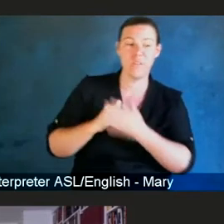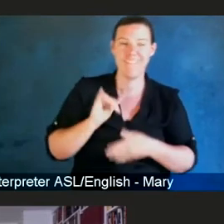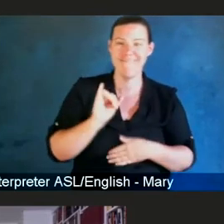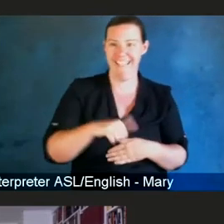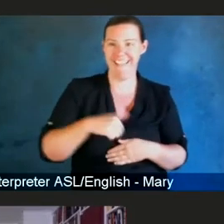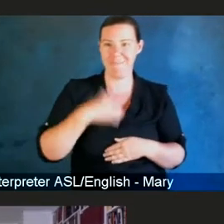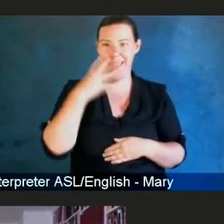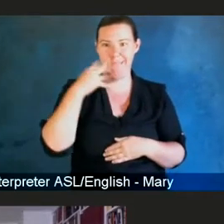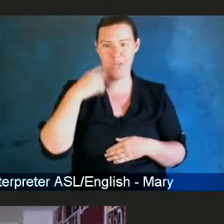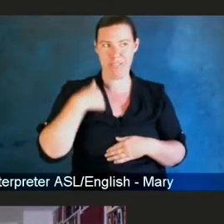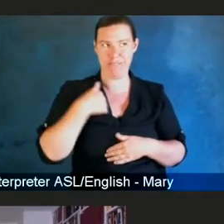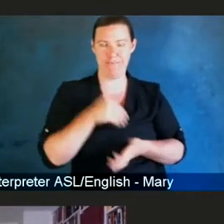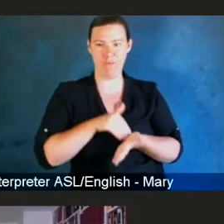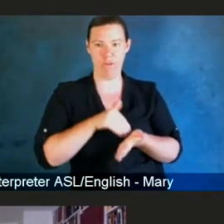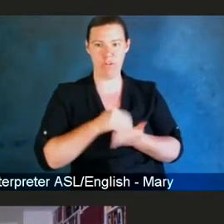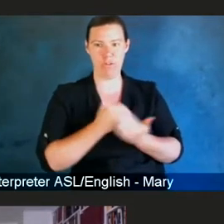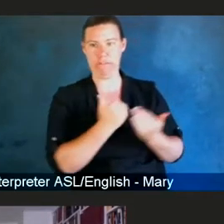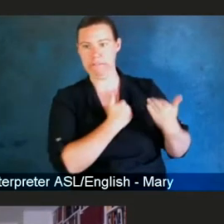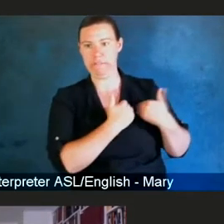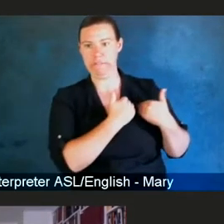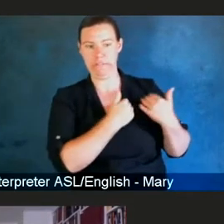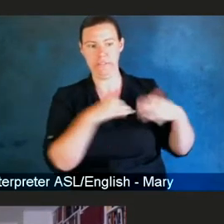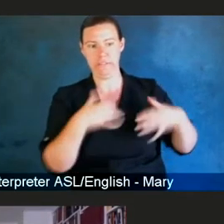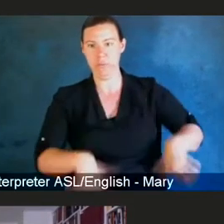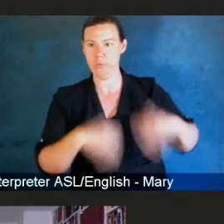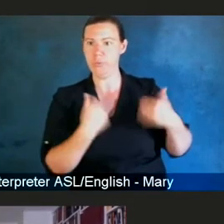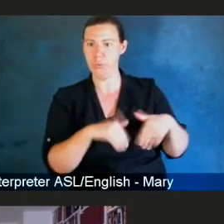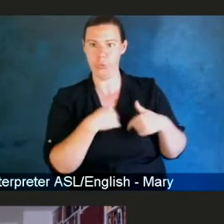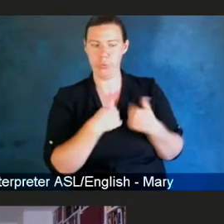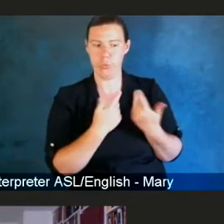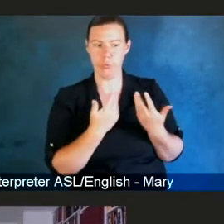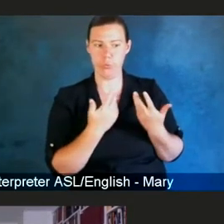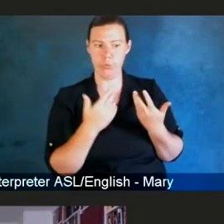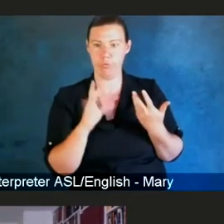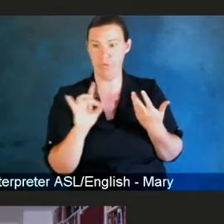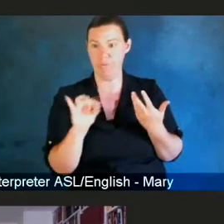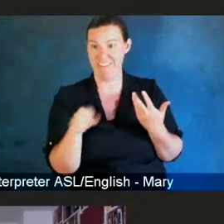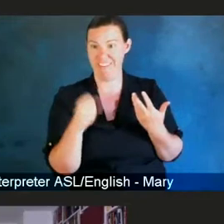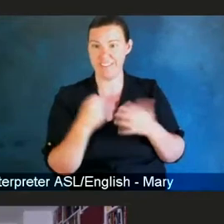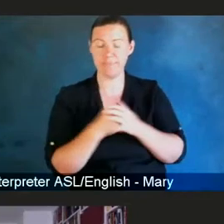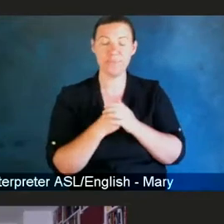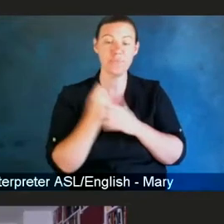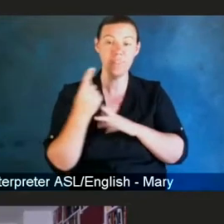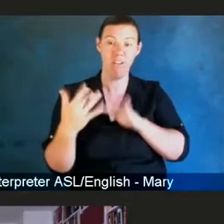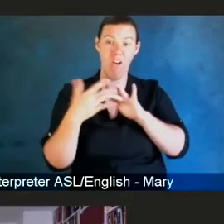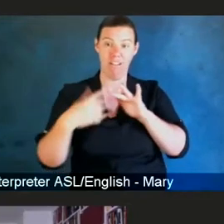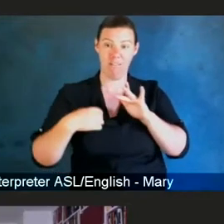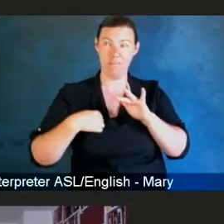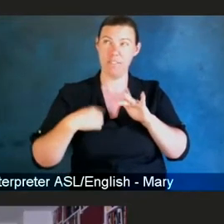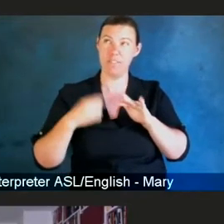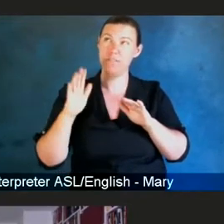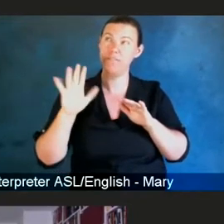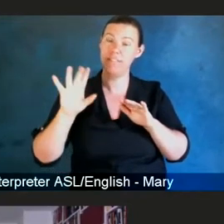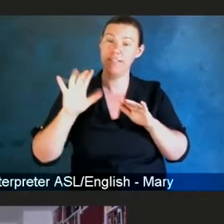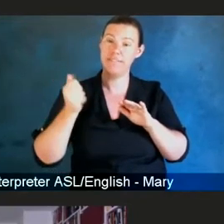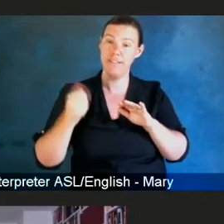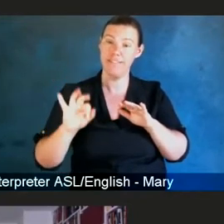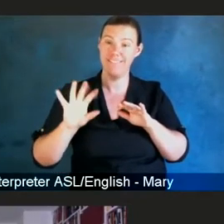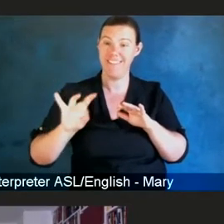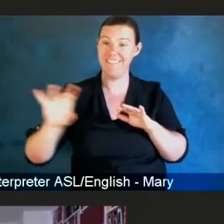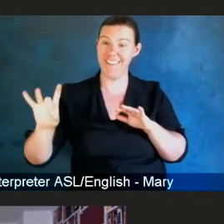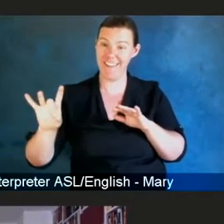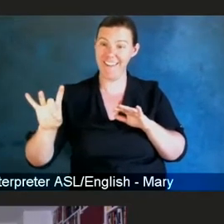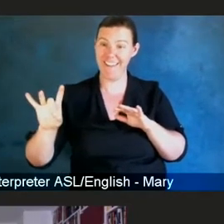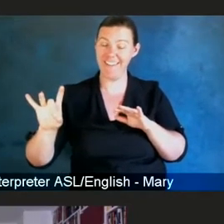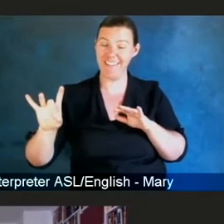-AIDS in the late 80s. I was contacted in the late 80s by Maureen Myers, who, along